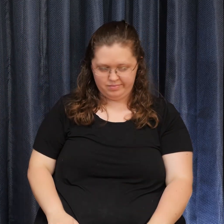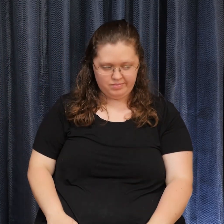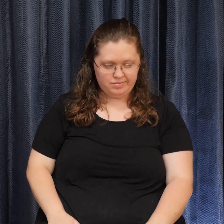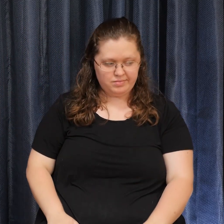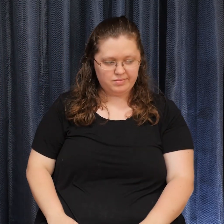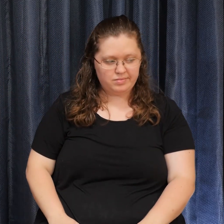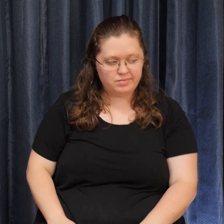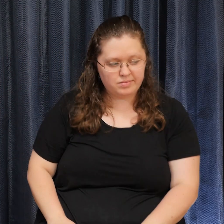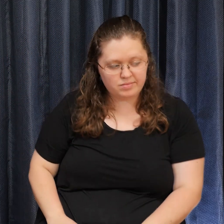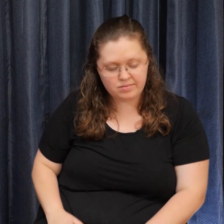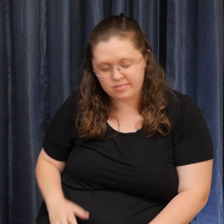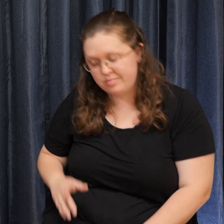Lord,